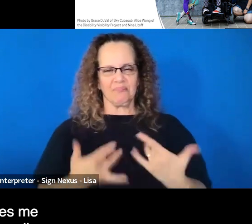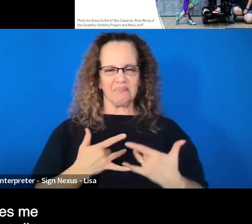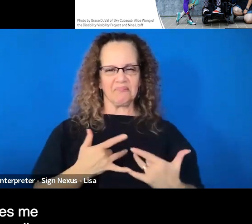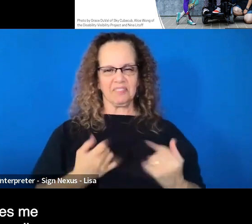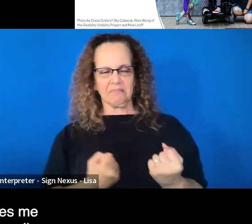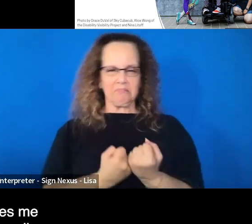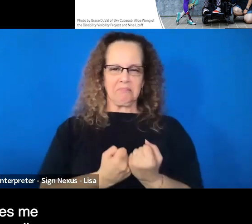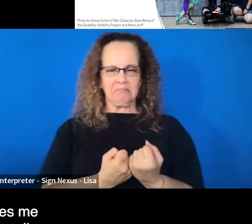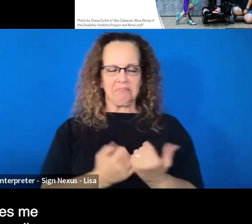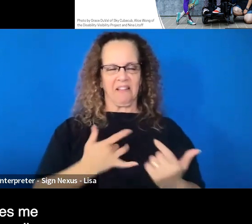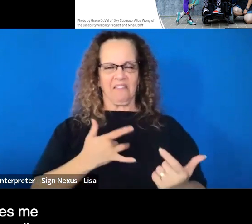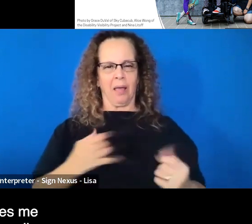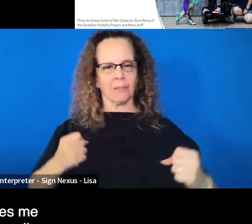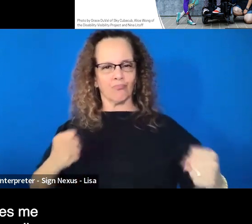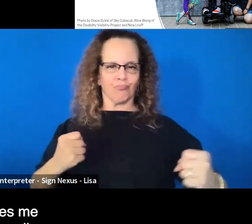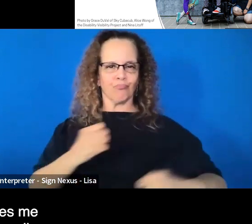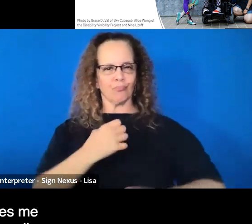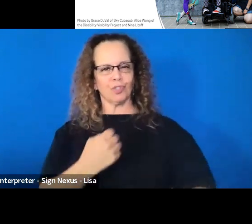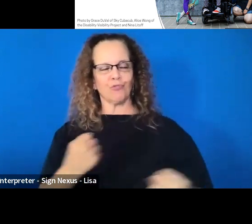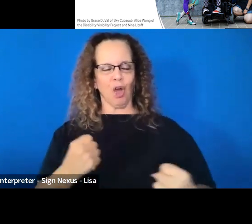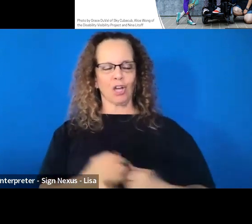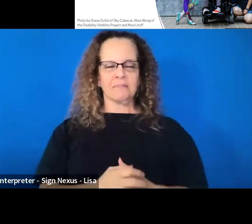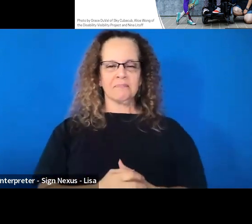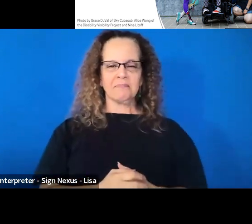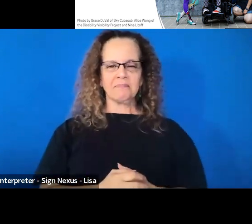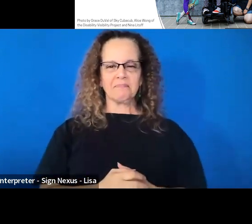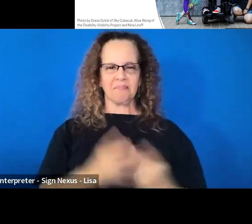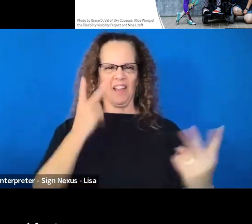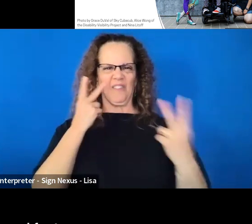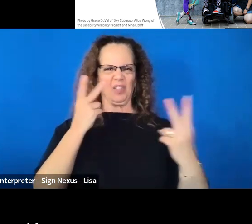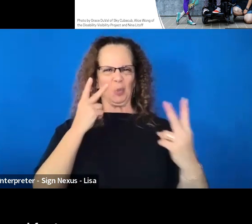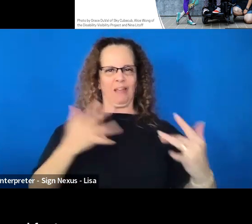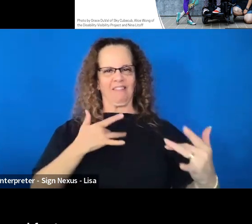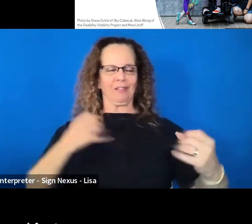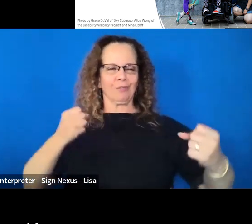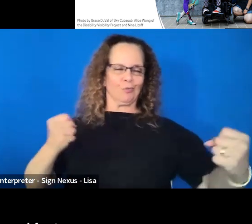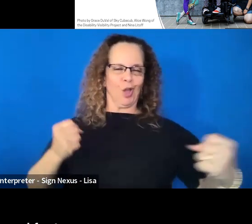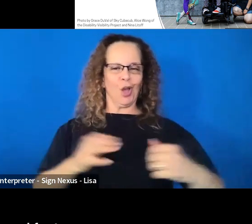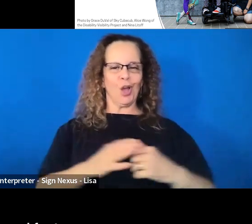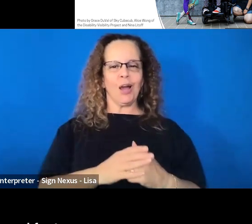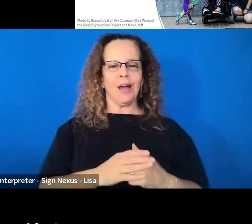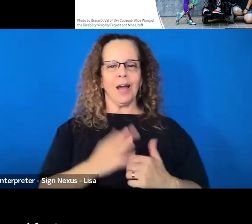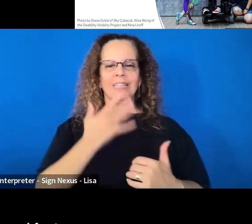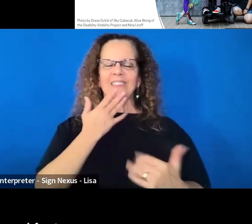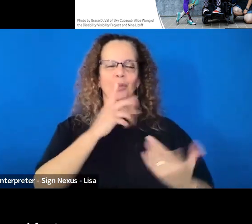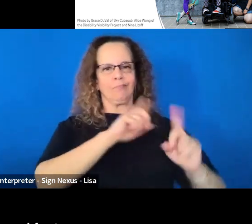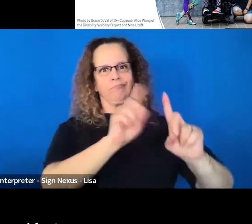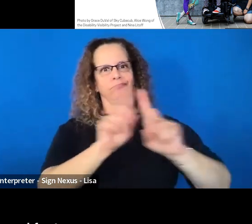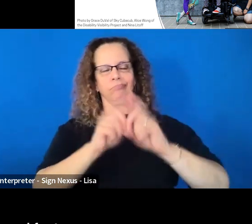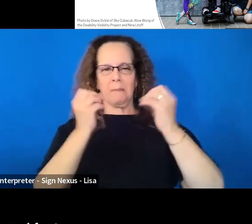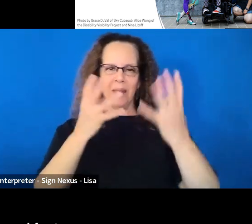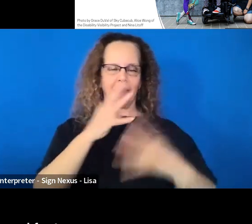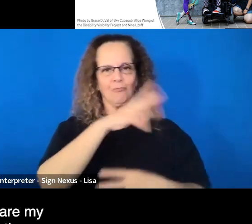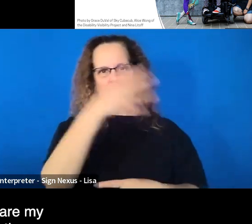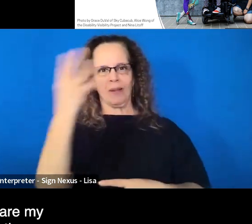gives me some strength visually. It's in a rainbow of colors and